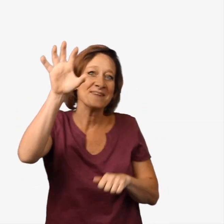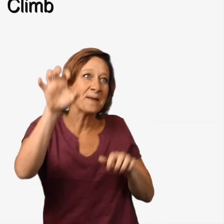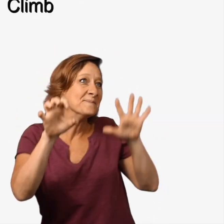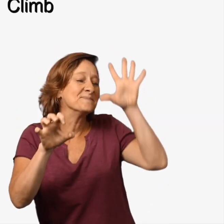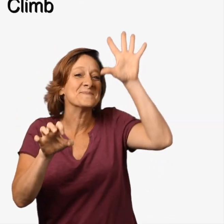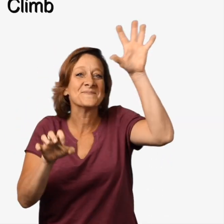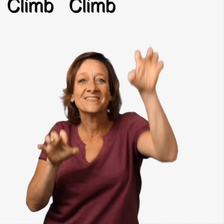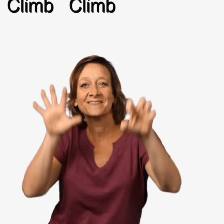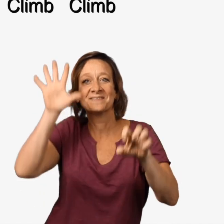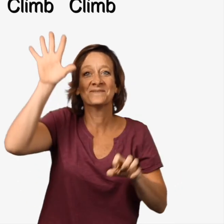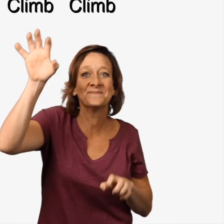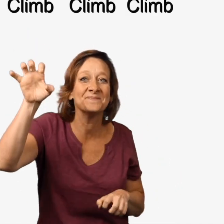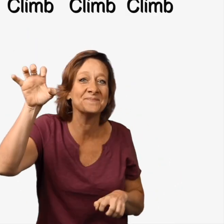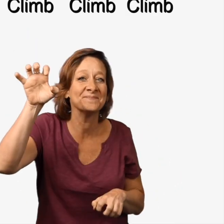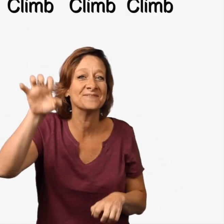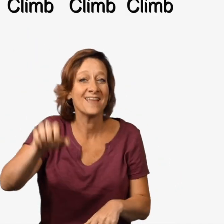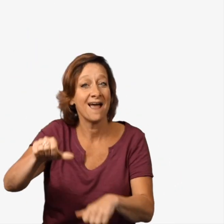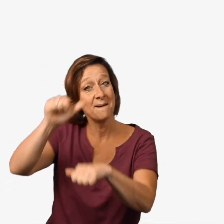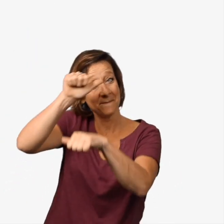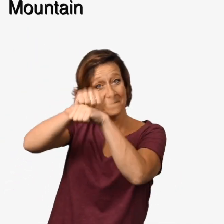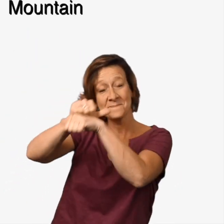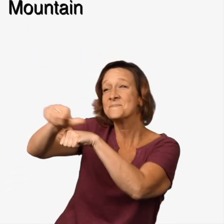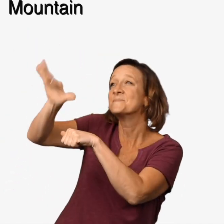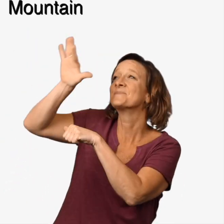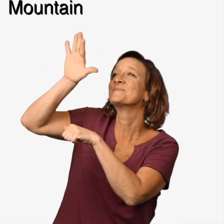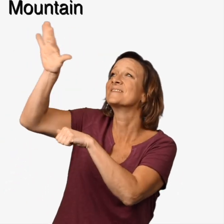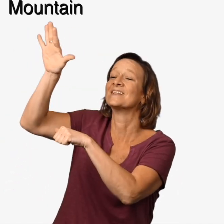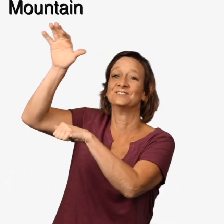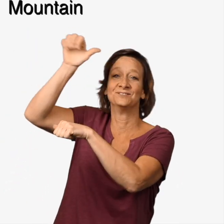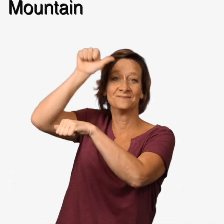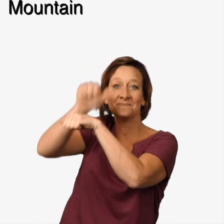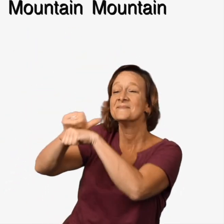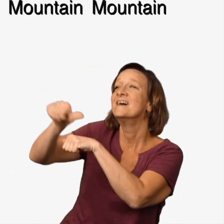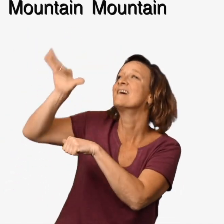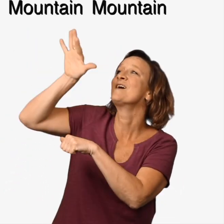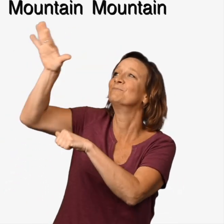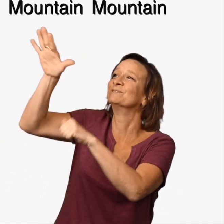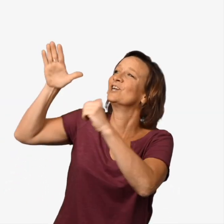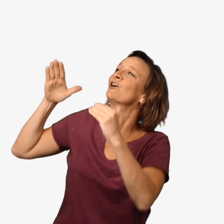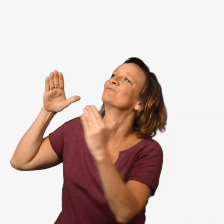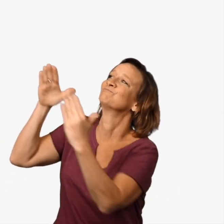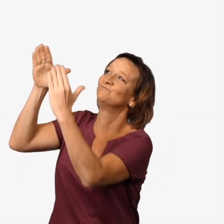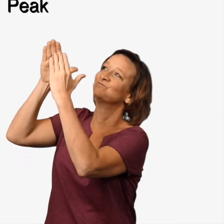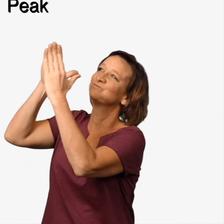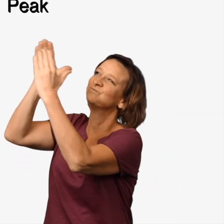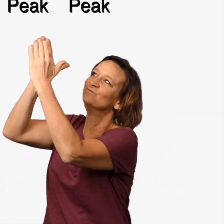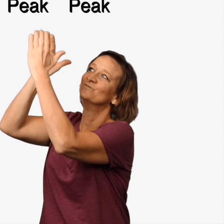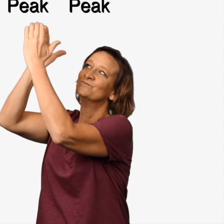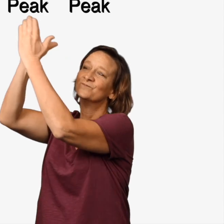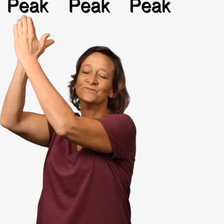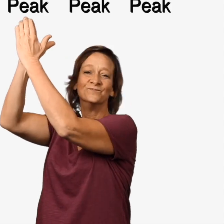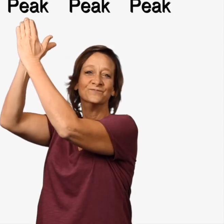Climb, climb, climb. Mountain, mountain. Peak, peak, peak.